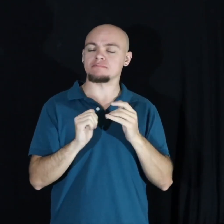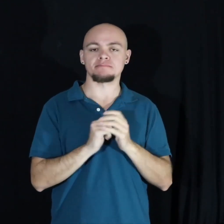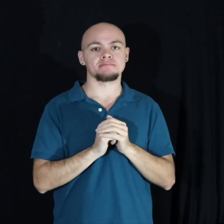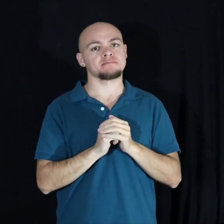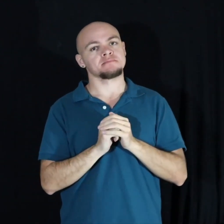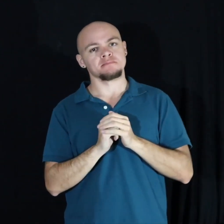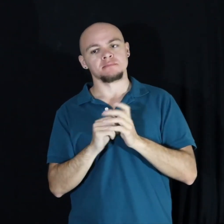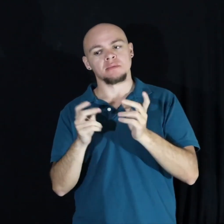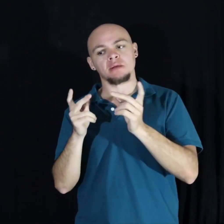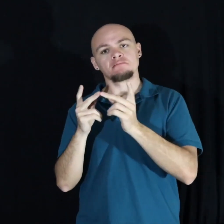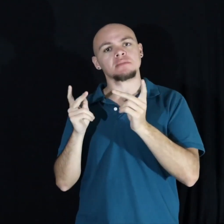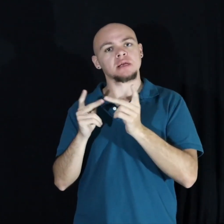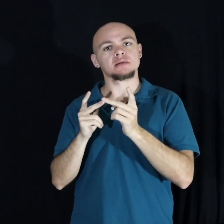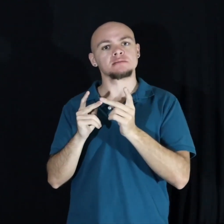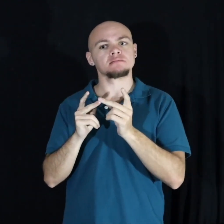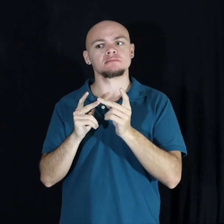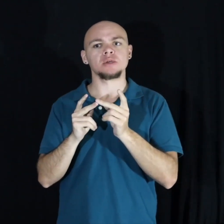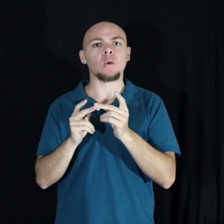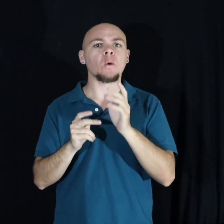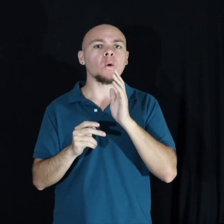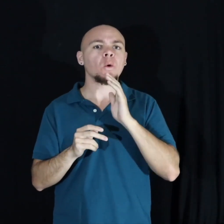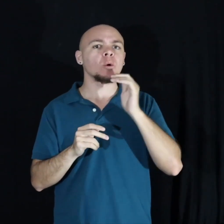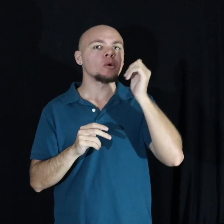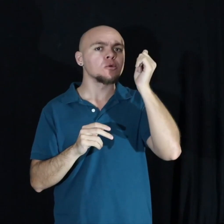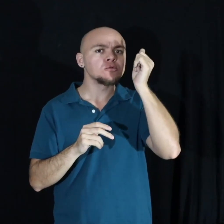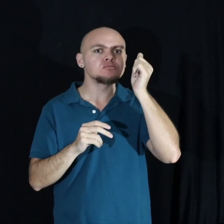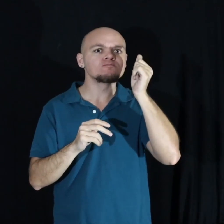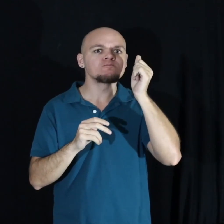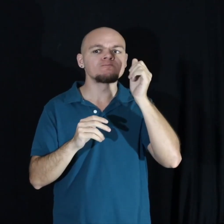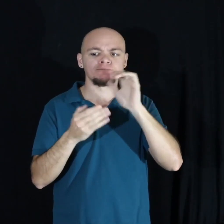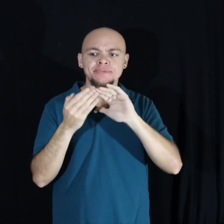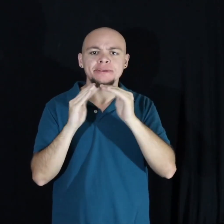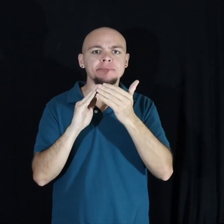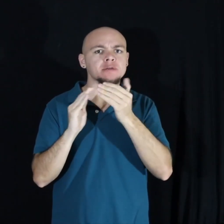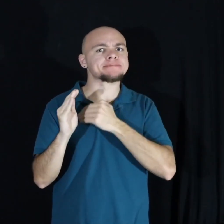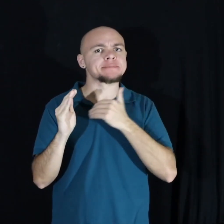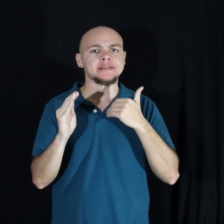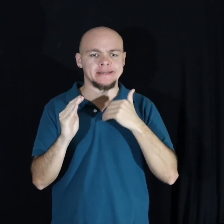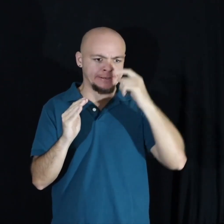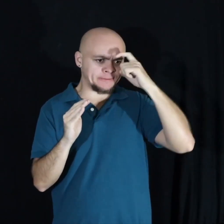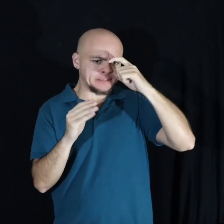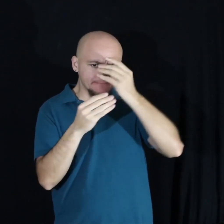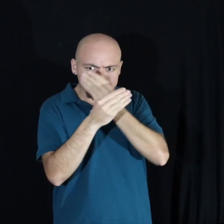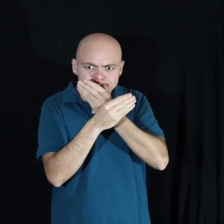place where elderly share and impart their wisdom to the younger generations.